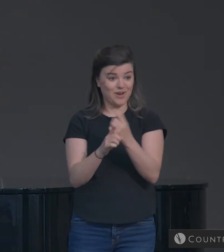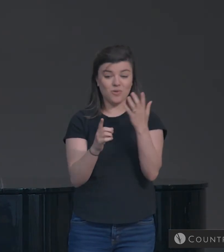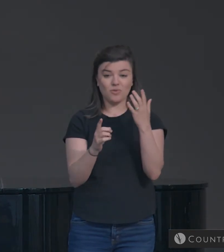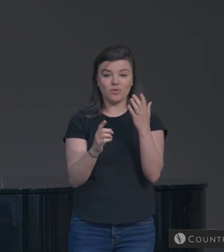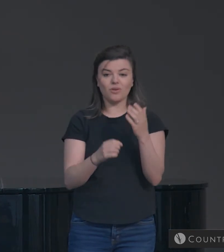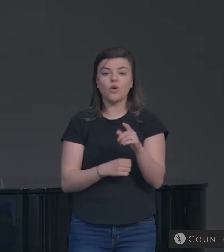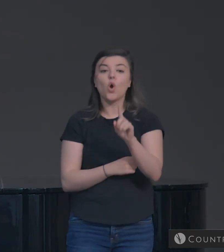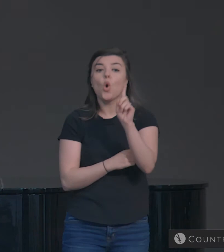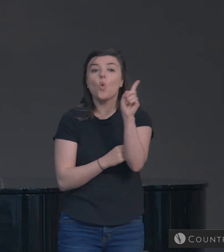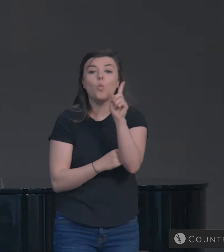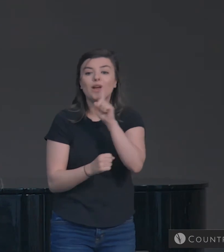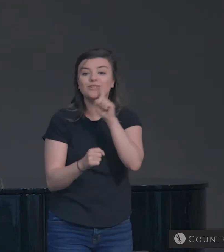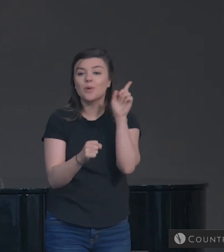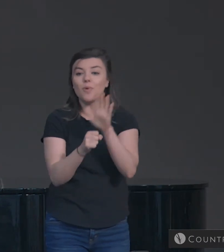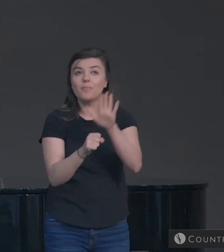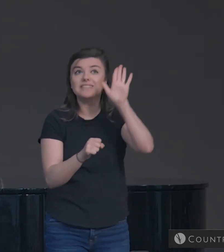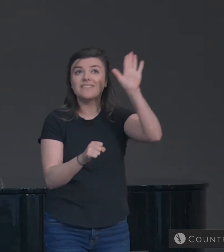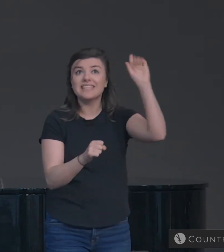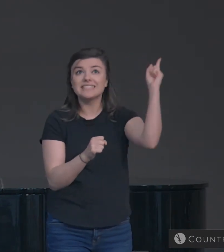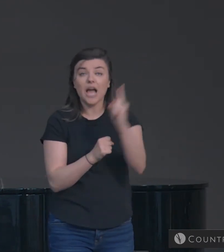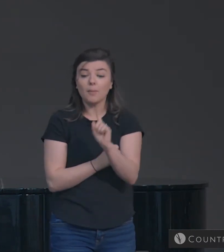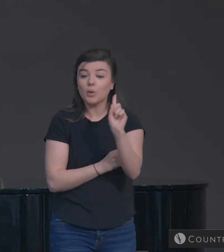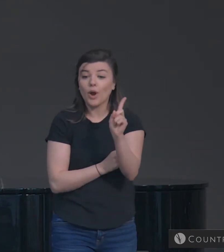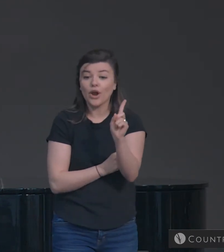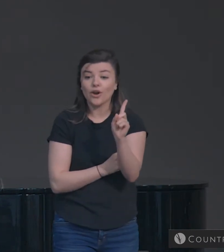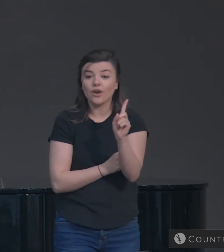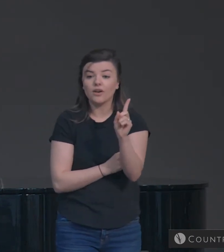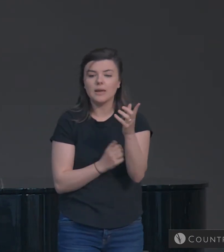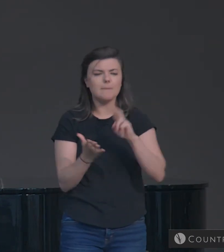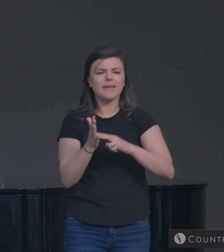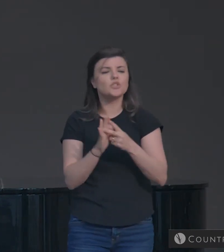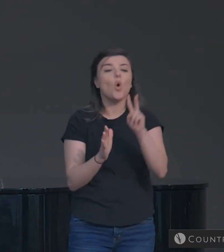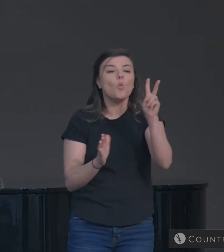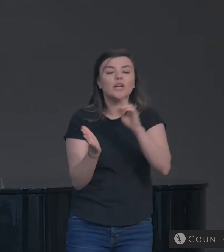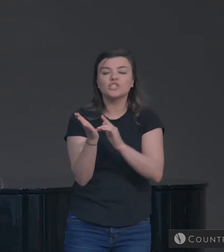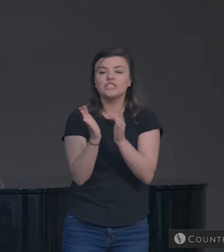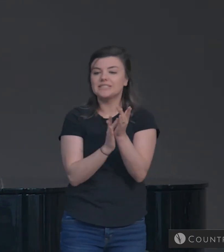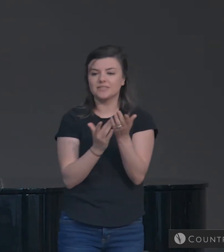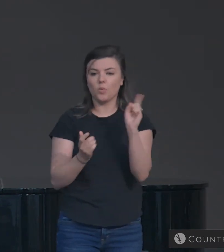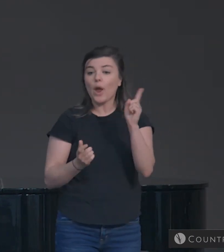Where is the promise of his coming? Meaning, where's Jesus?